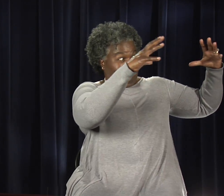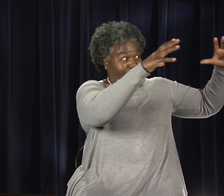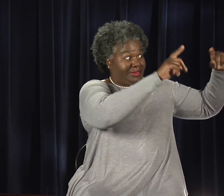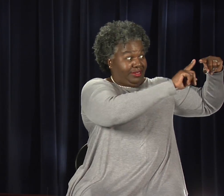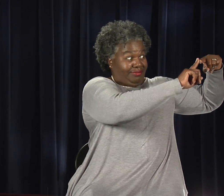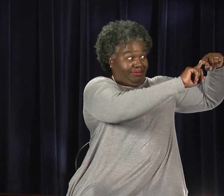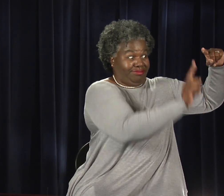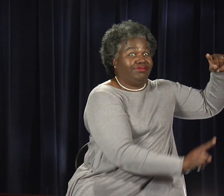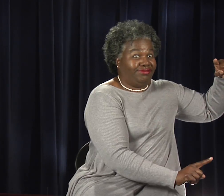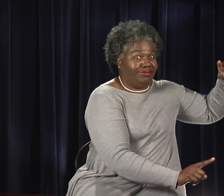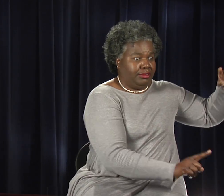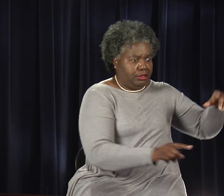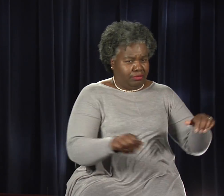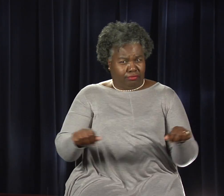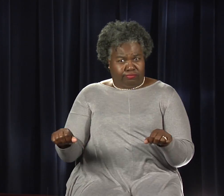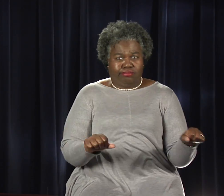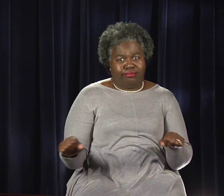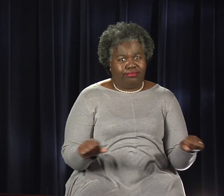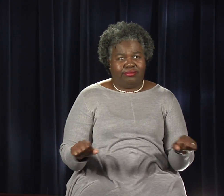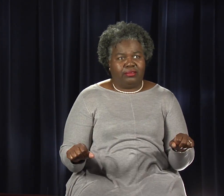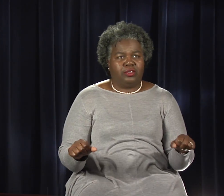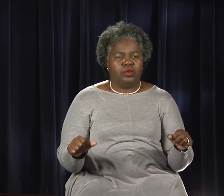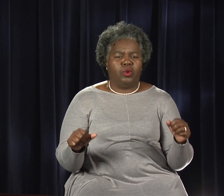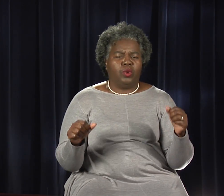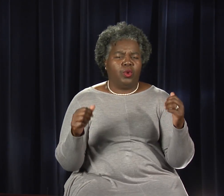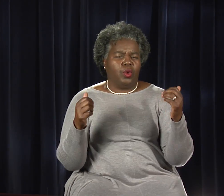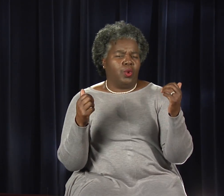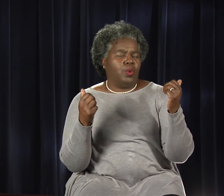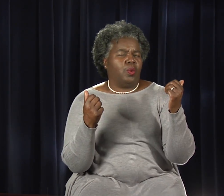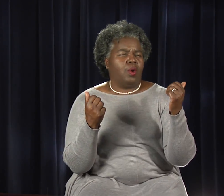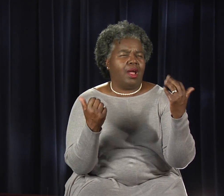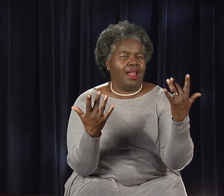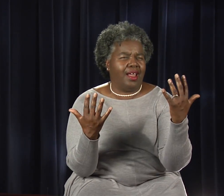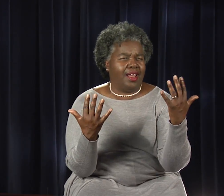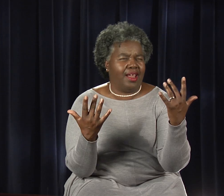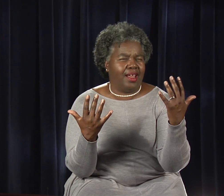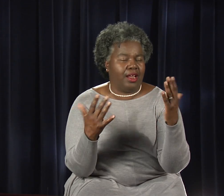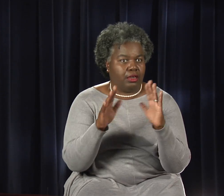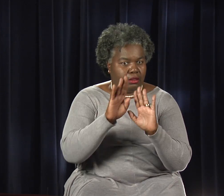Stay indoors for at least 30 minutes after the last lightning or thunder. you later.